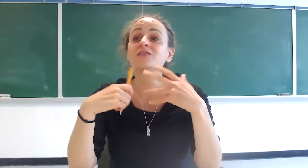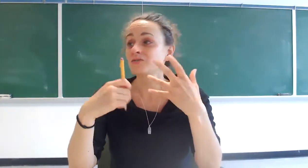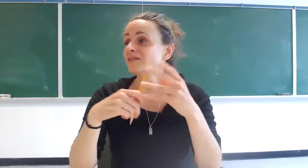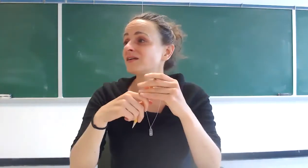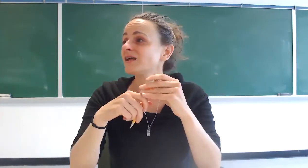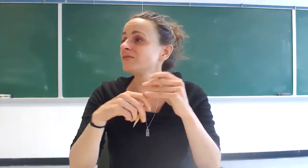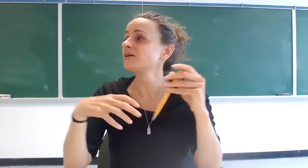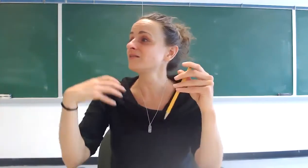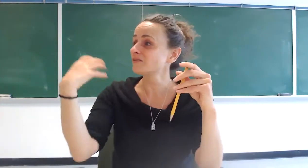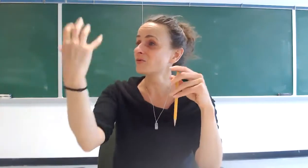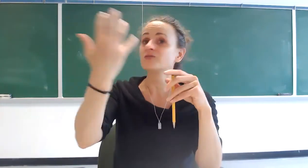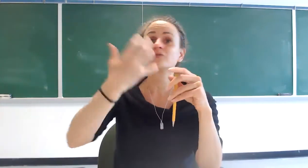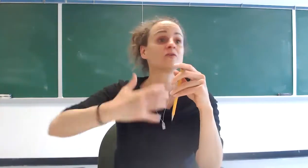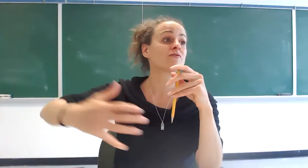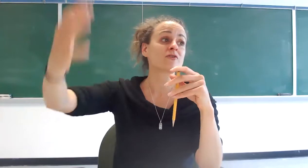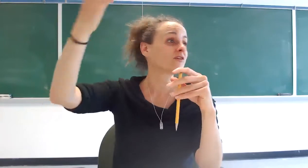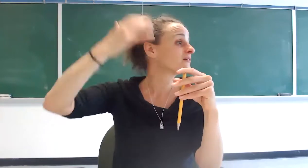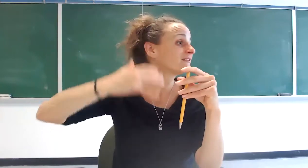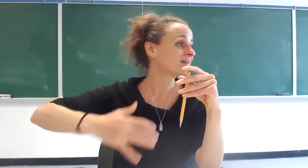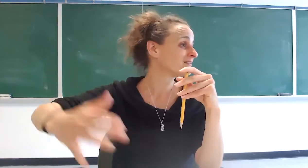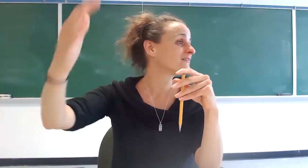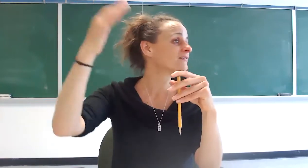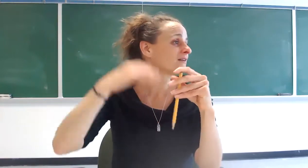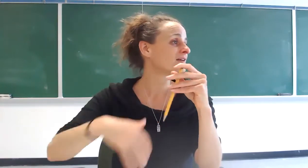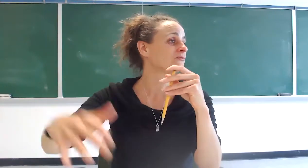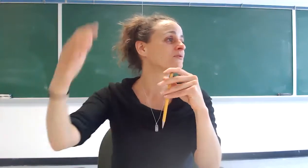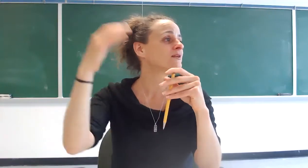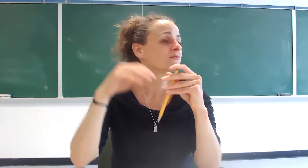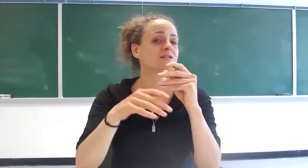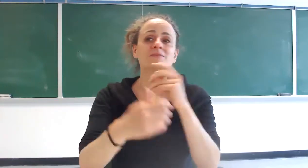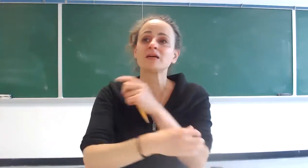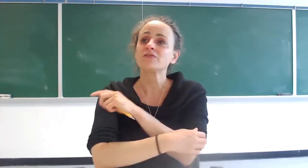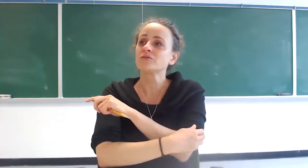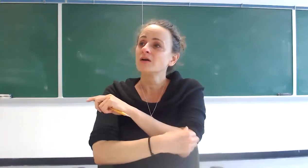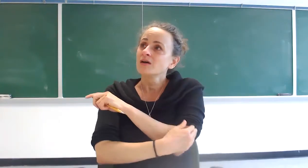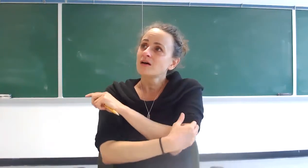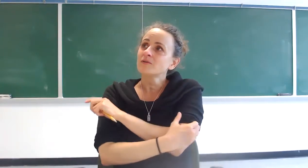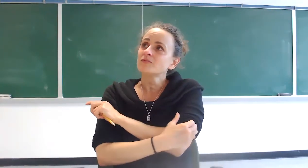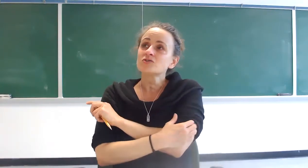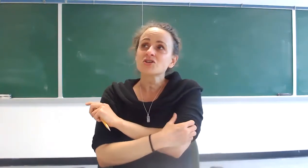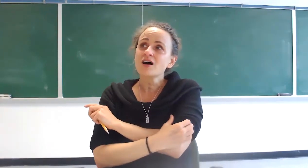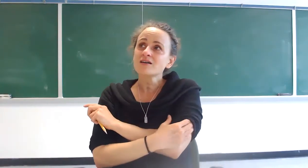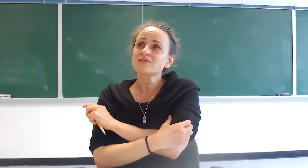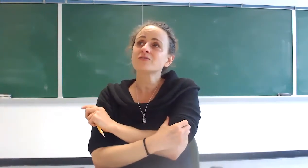interesting class because it's going to turn everything on its head this is a class really which is meant to um to shock to